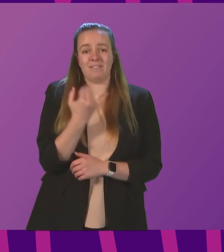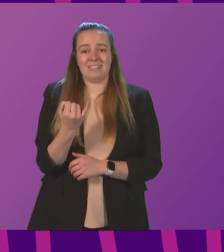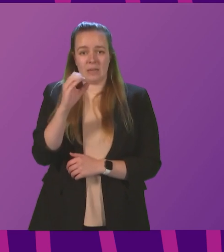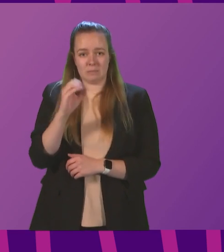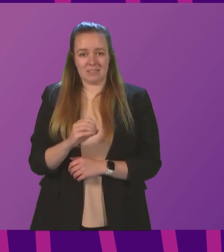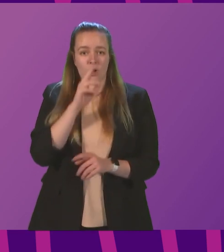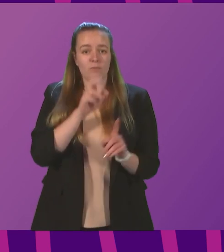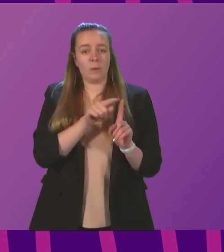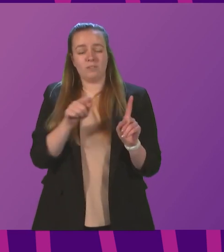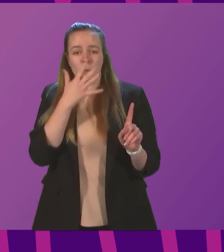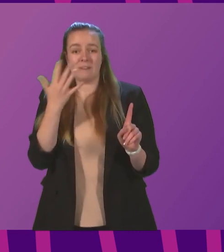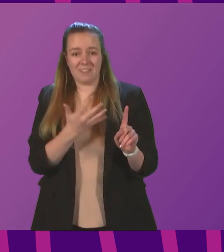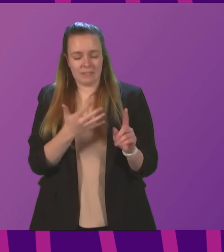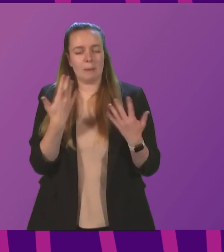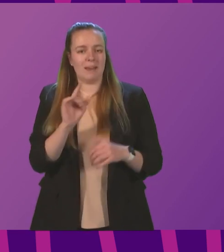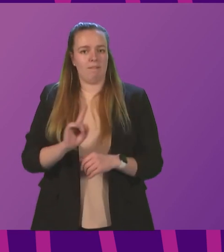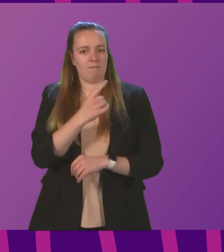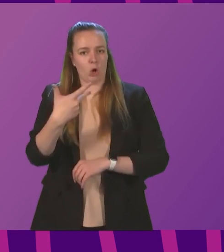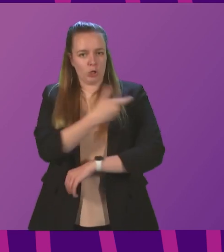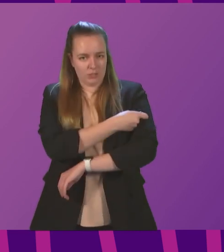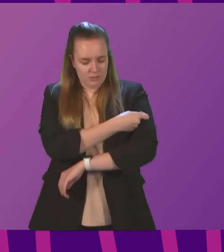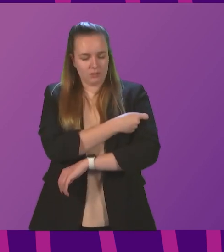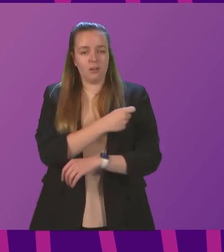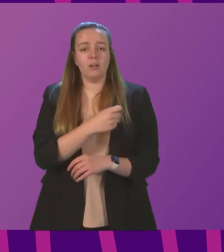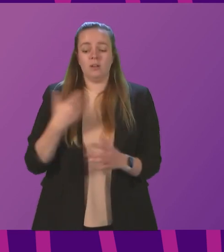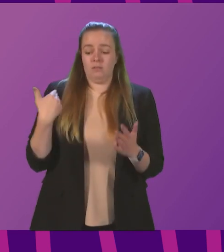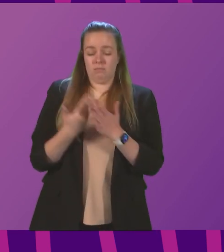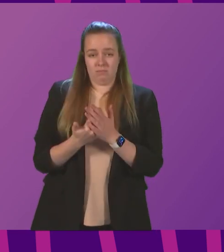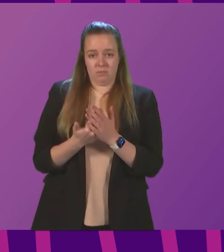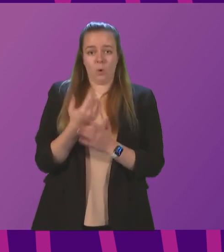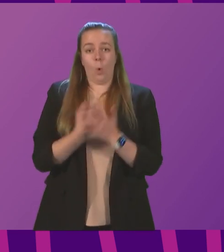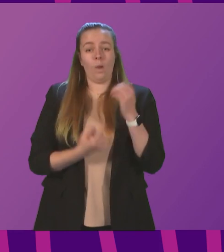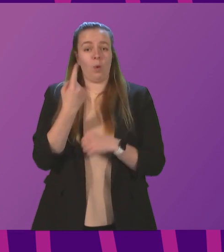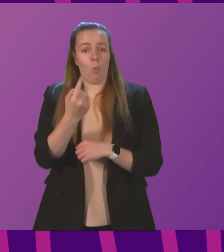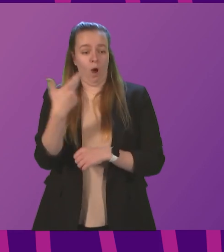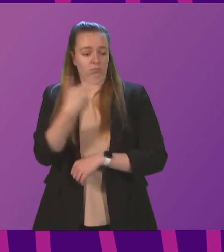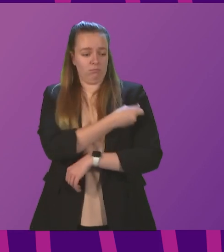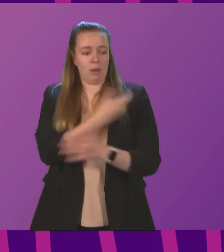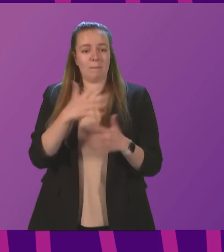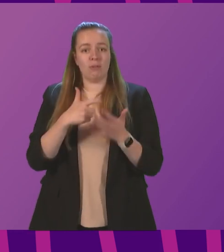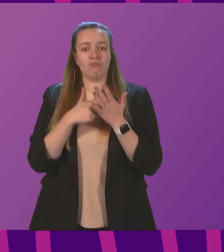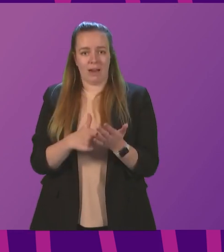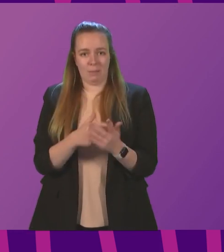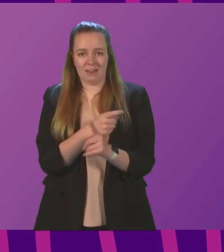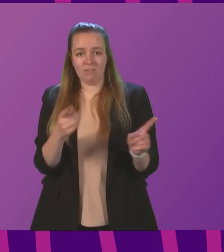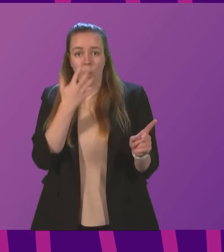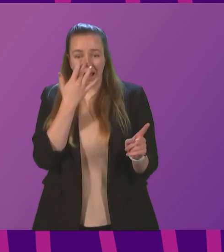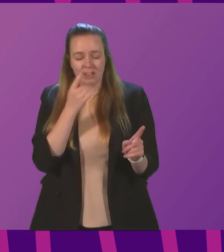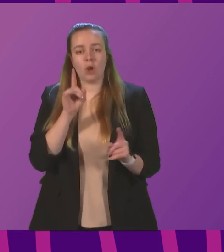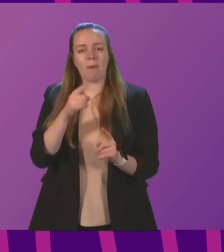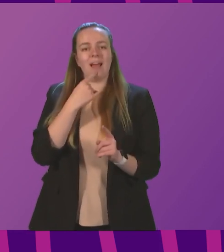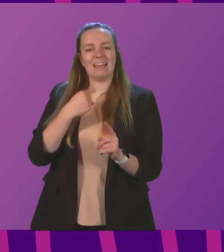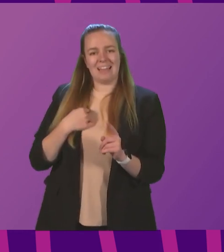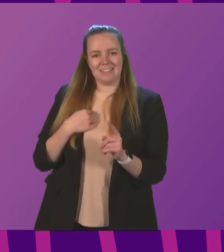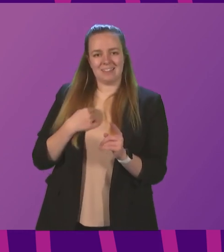12 to 15-year-olds have had a first dose. Until now, of course, only a single dose has been recommended for these age groups, but following